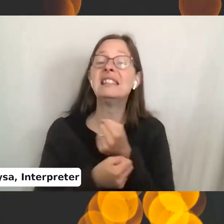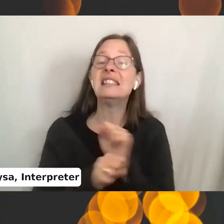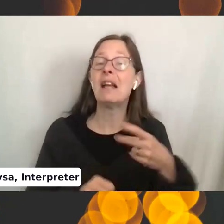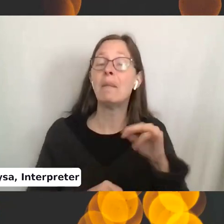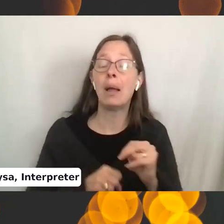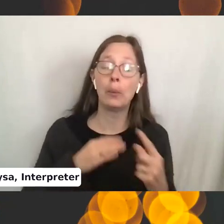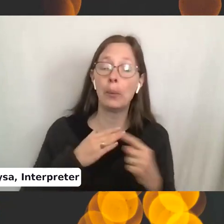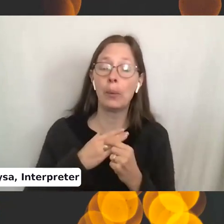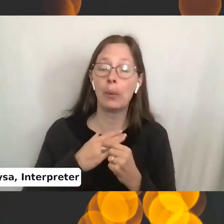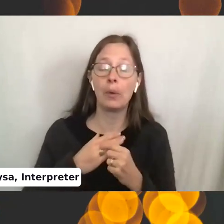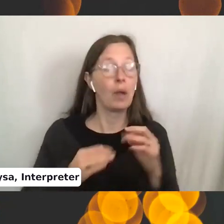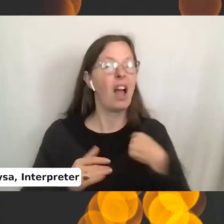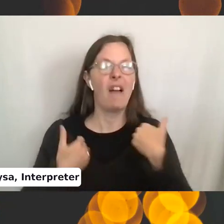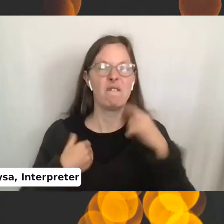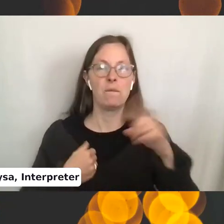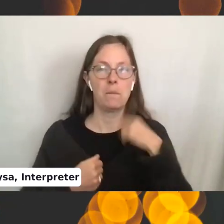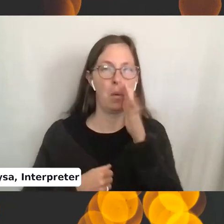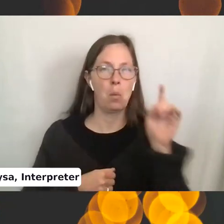have these. Hold on, okay.